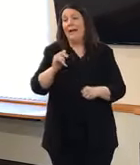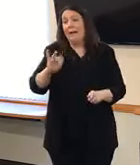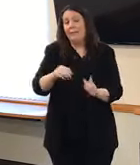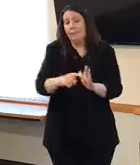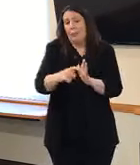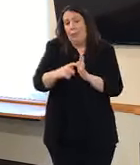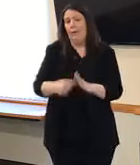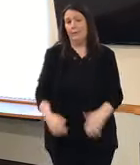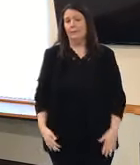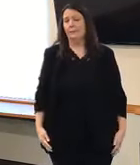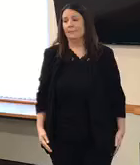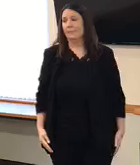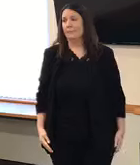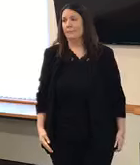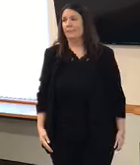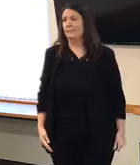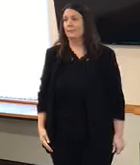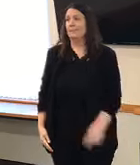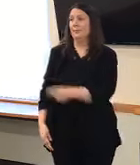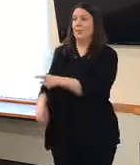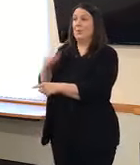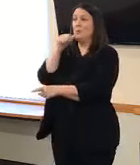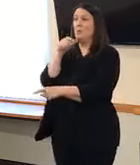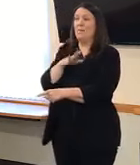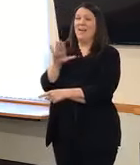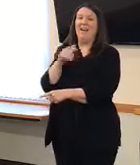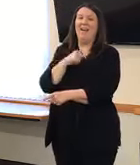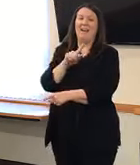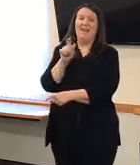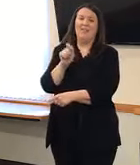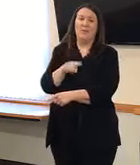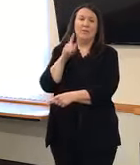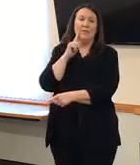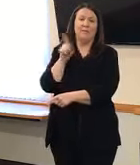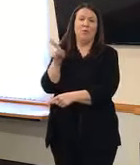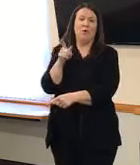taken. I have a question for the CEO of...